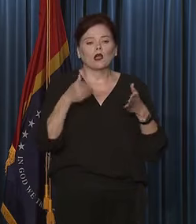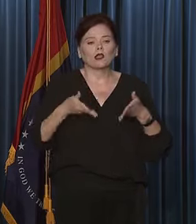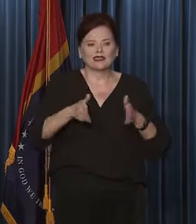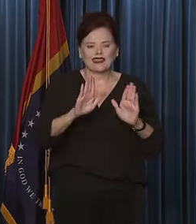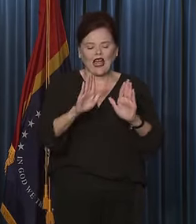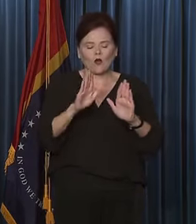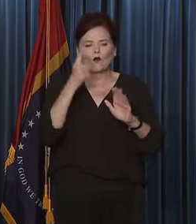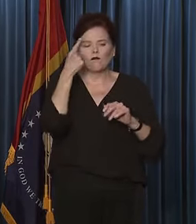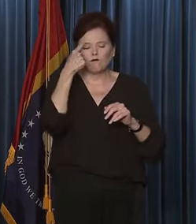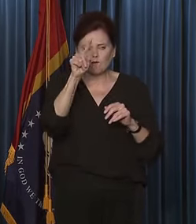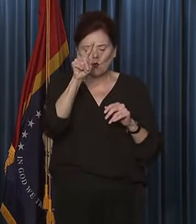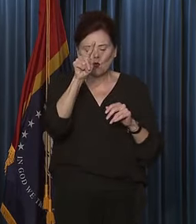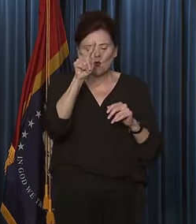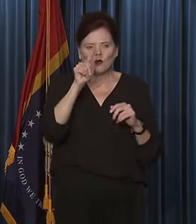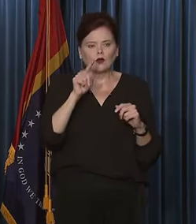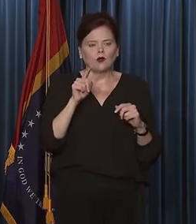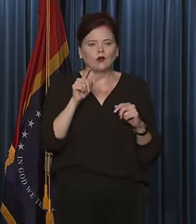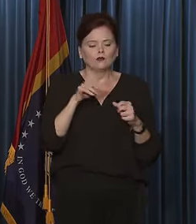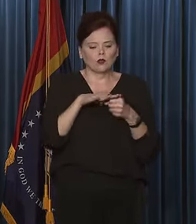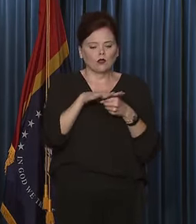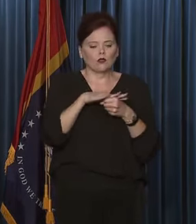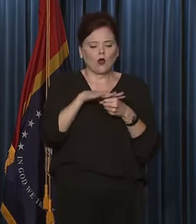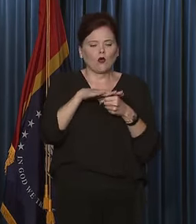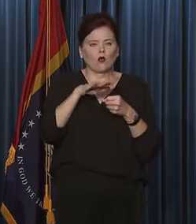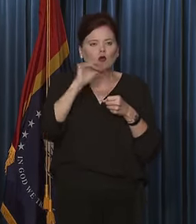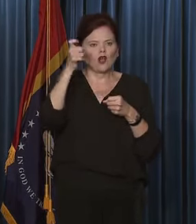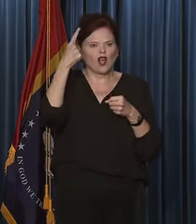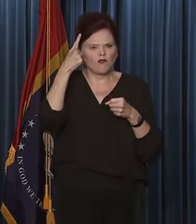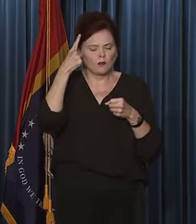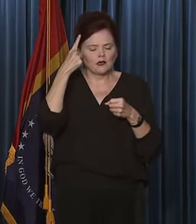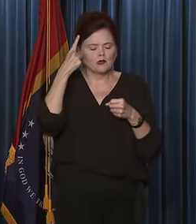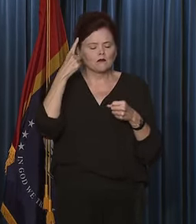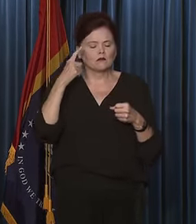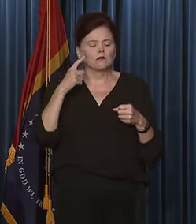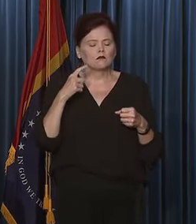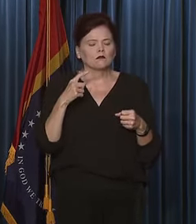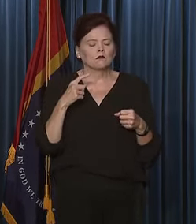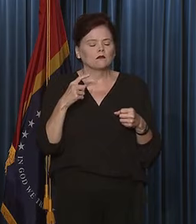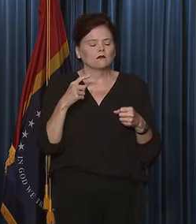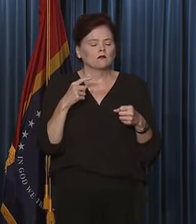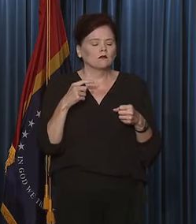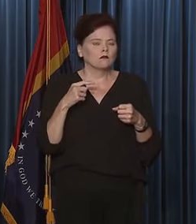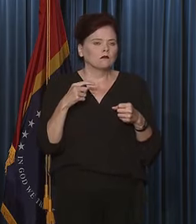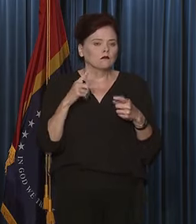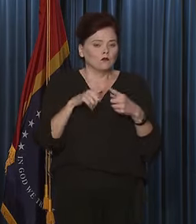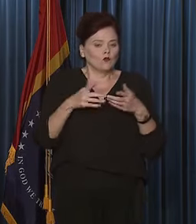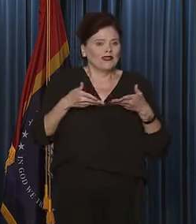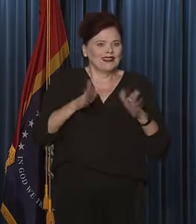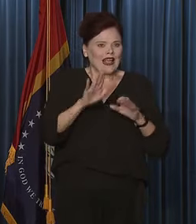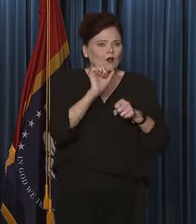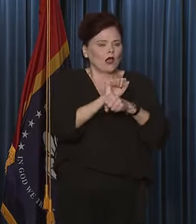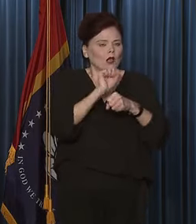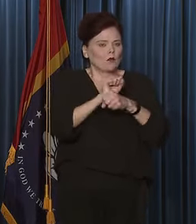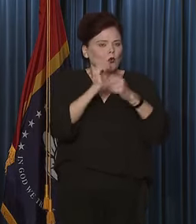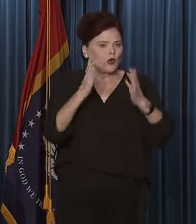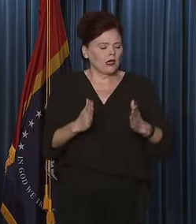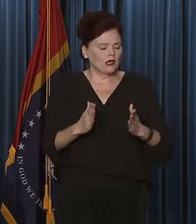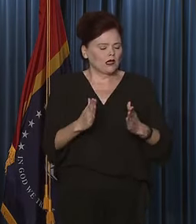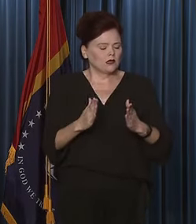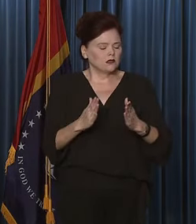for local governmental entities to allow employees